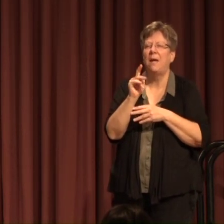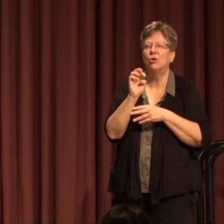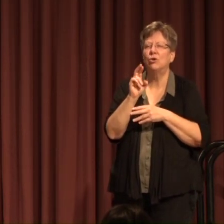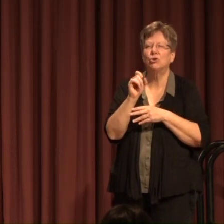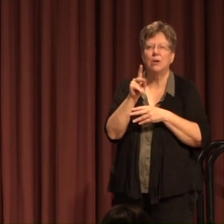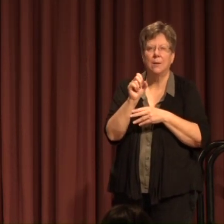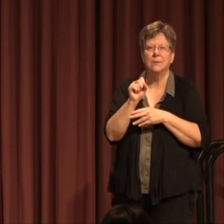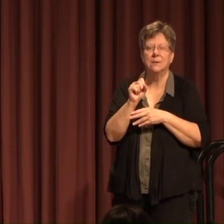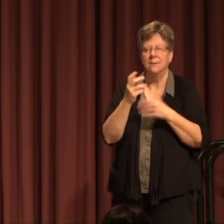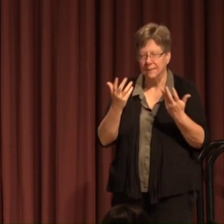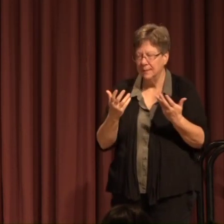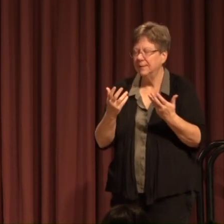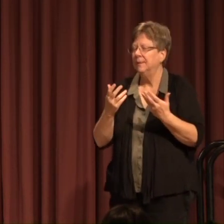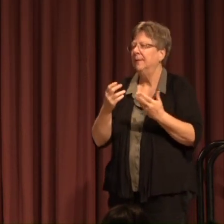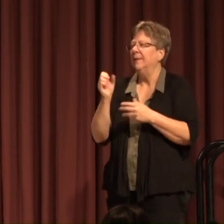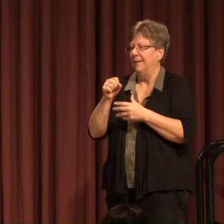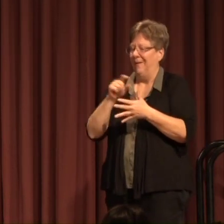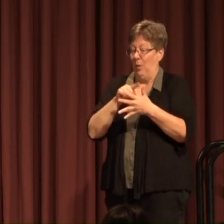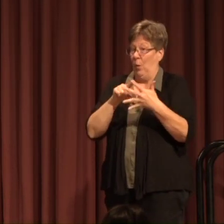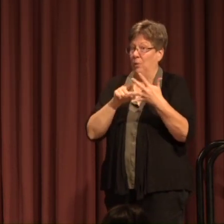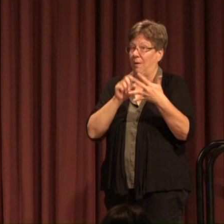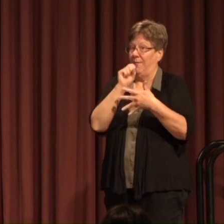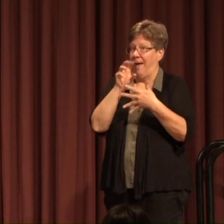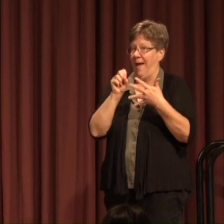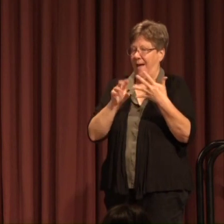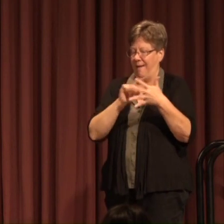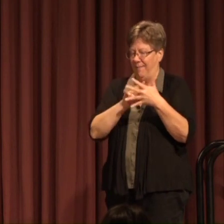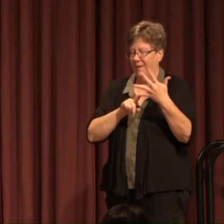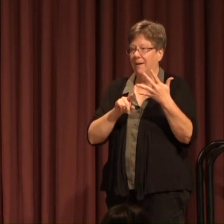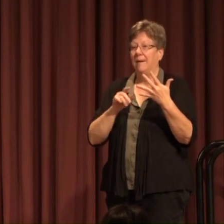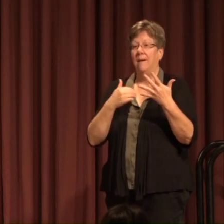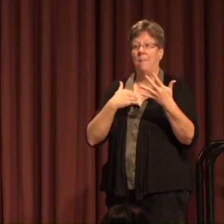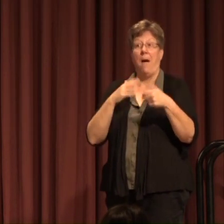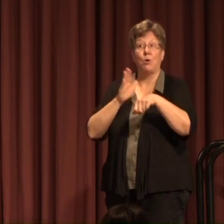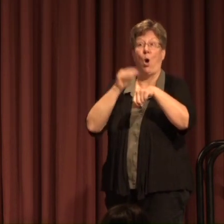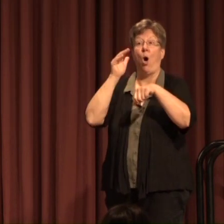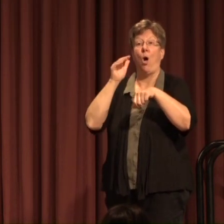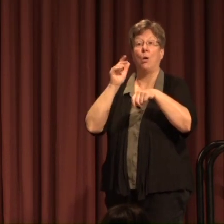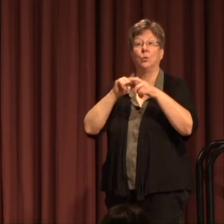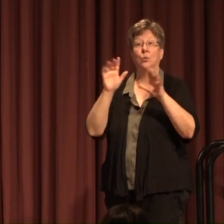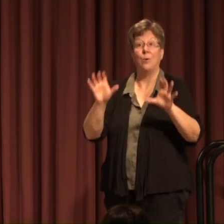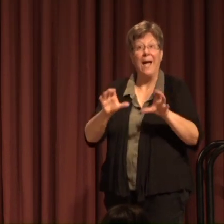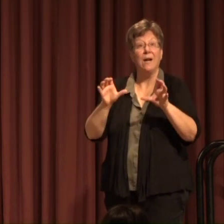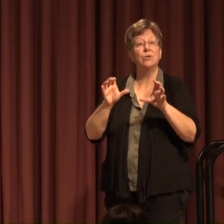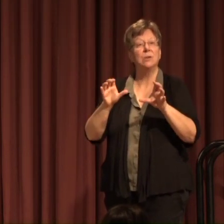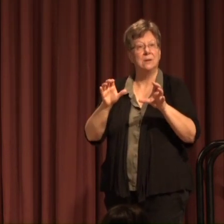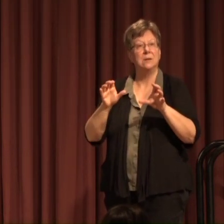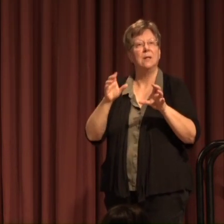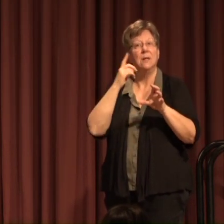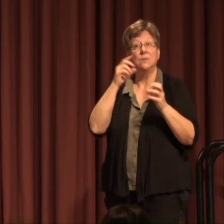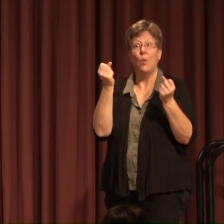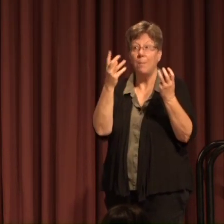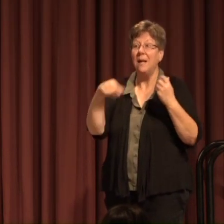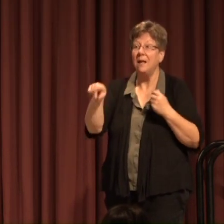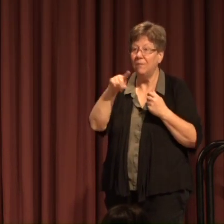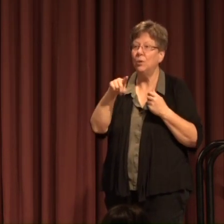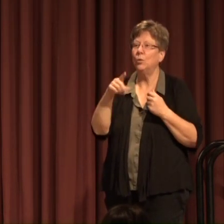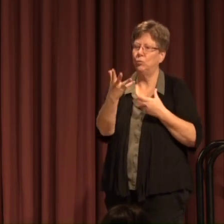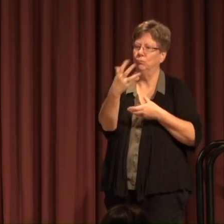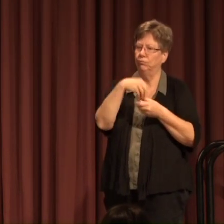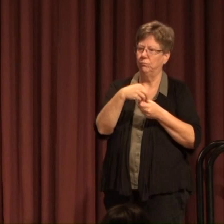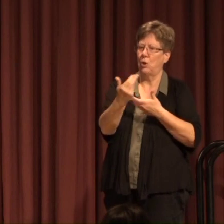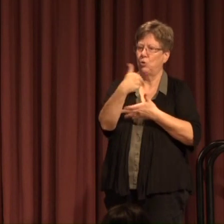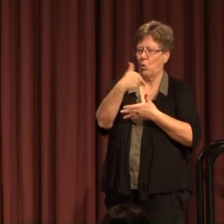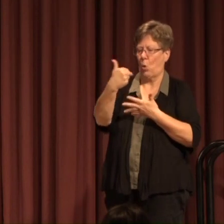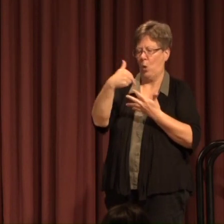So yes, we Those are the five And my call to action Is for one of you to Many of you To be on those